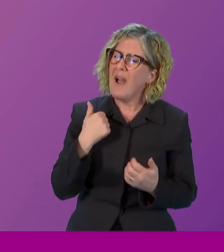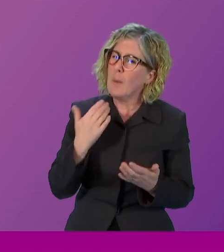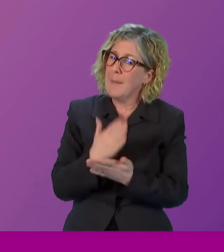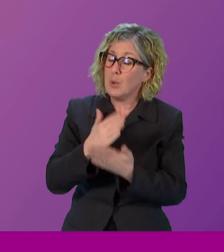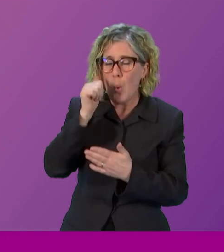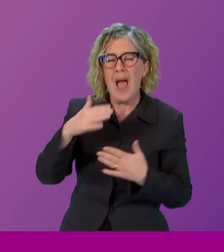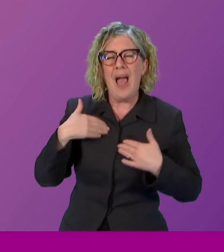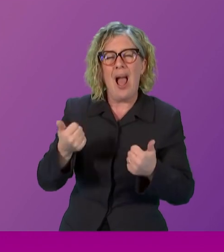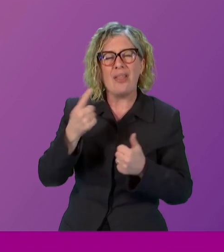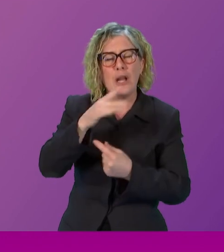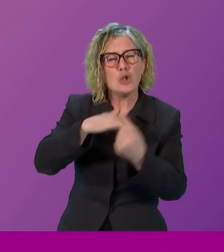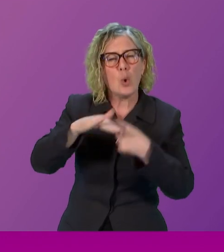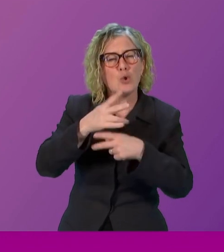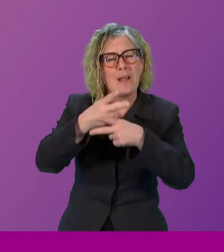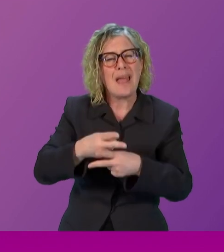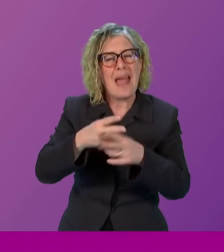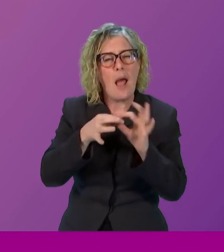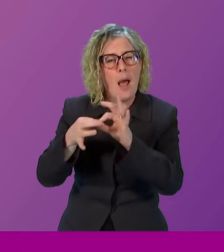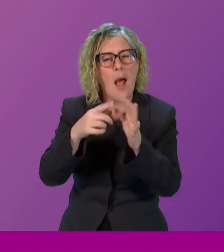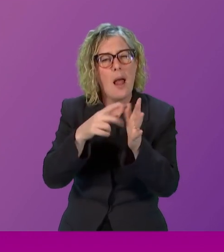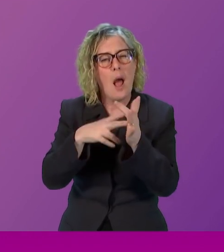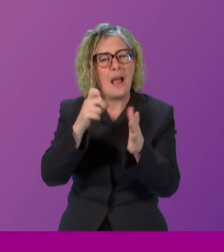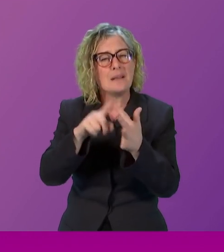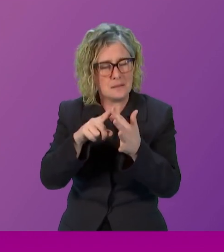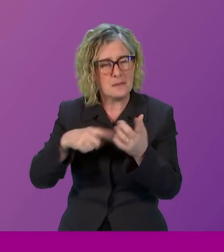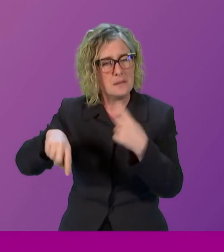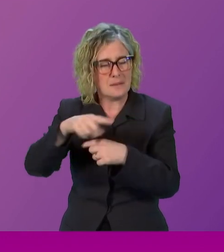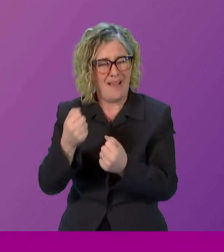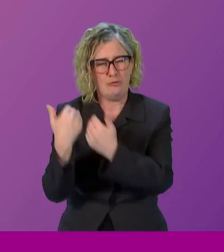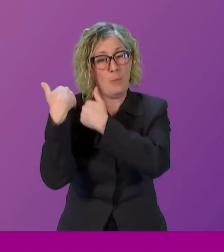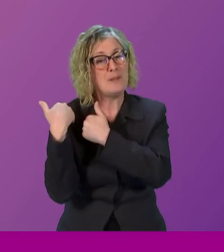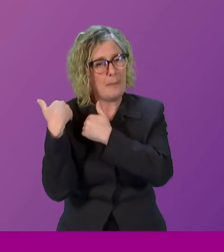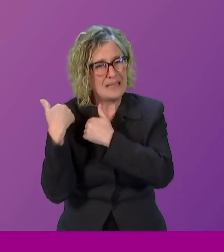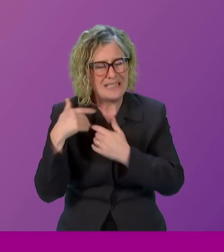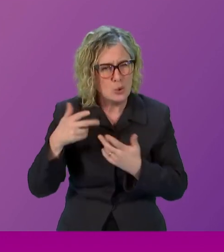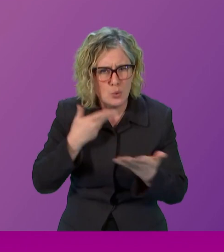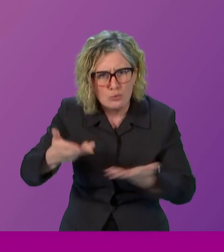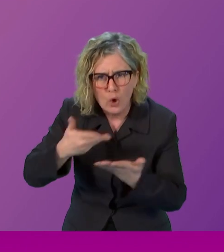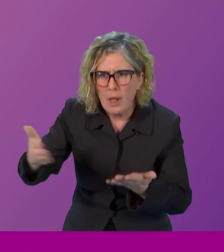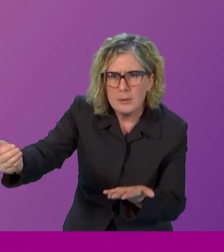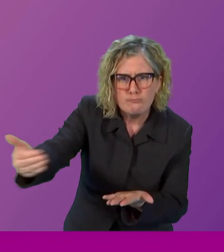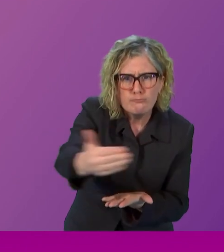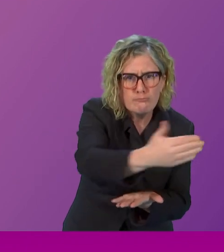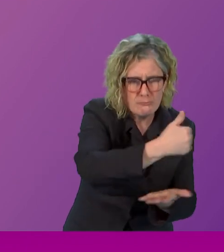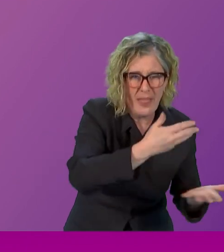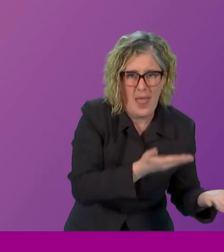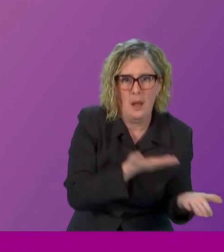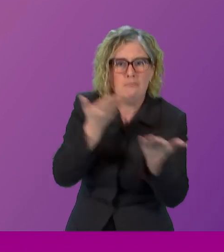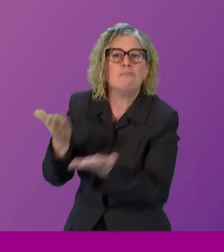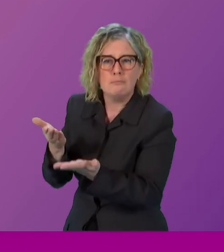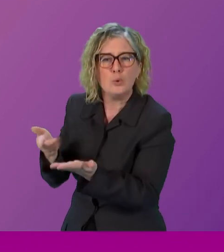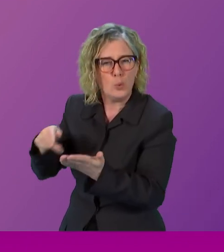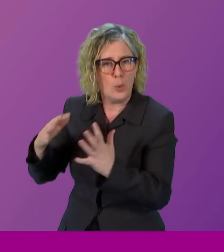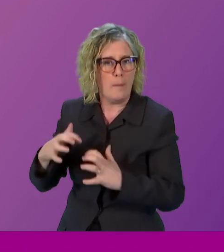consultation and bringing views back to the Parliament. And I think that's good, because that is a non-governmental organisation, a third